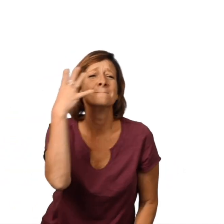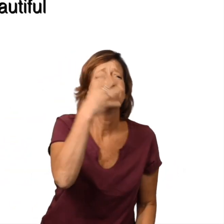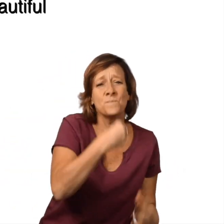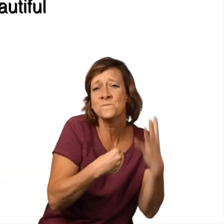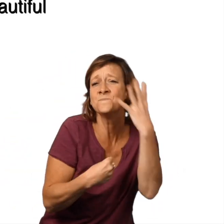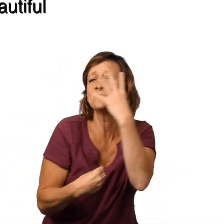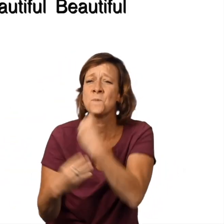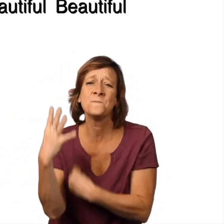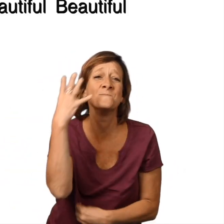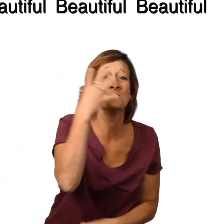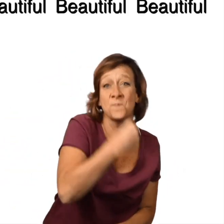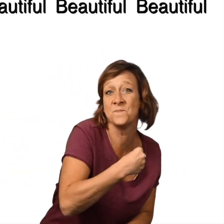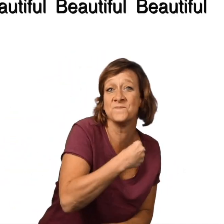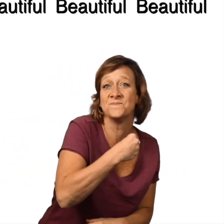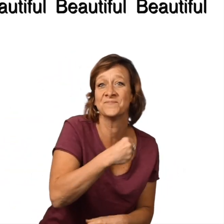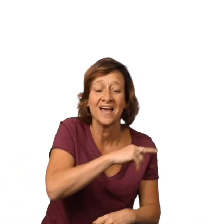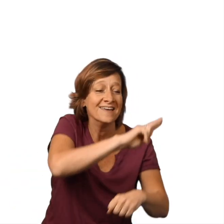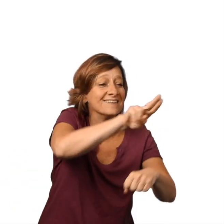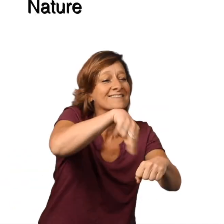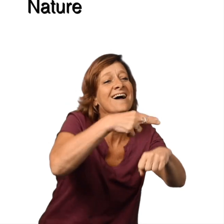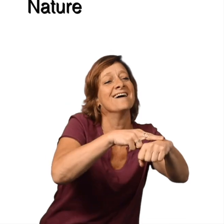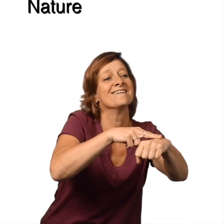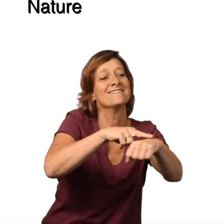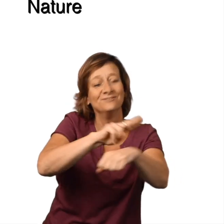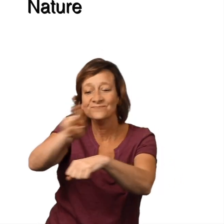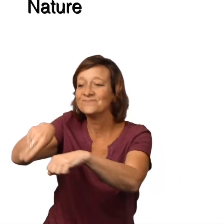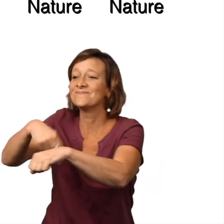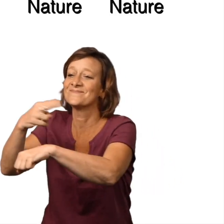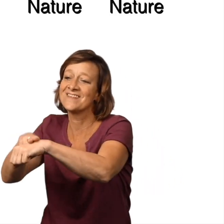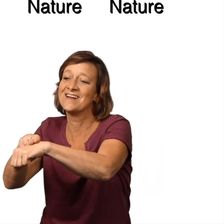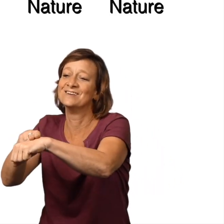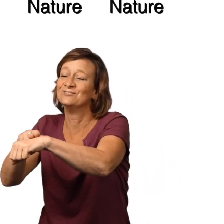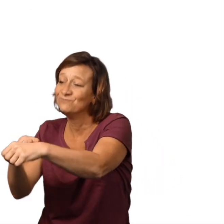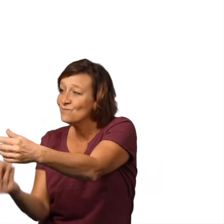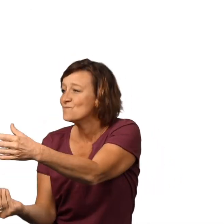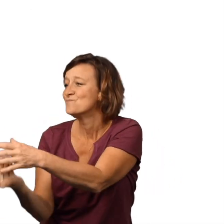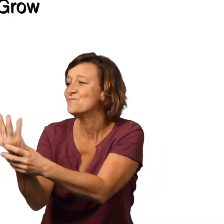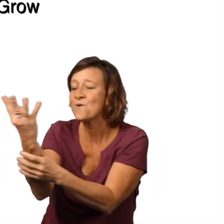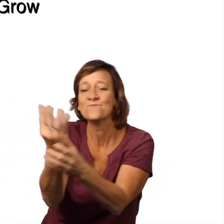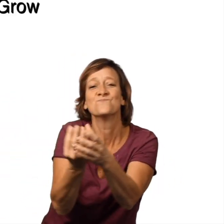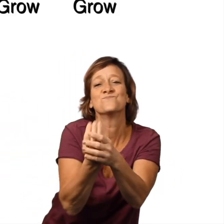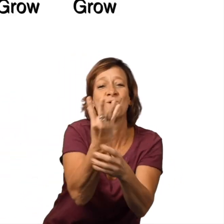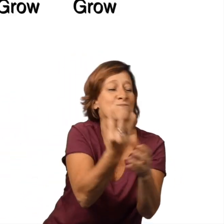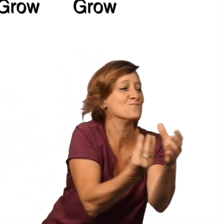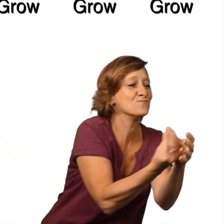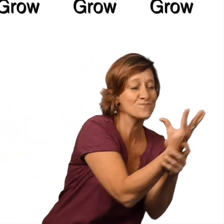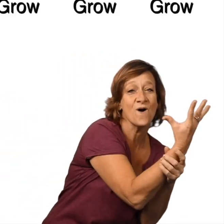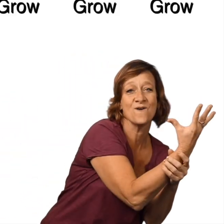Beautiful, beautiful, beautiful. Nature, nature. Grow, grow, grow.